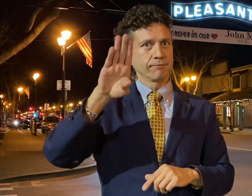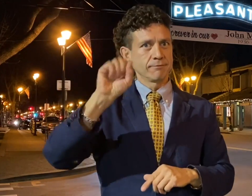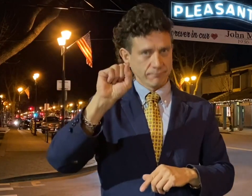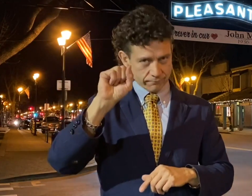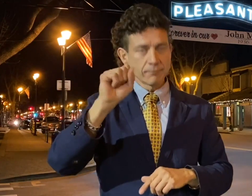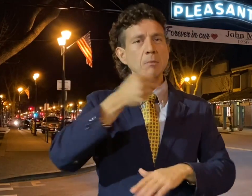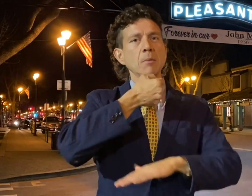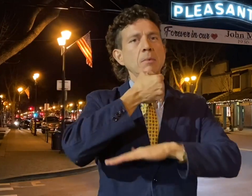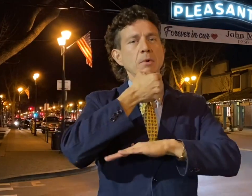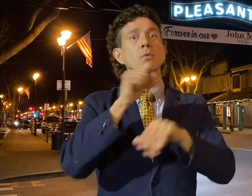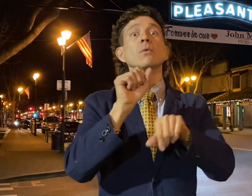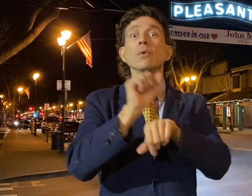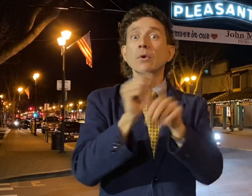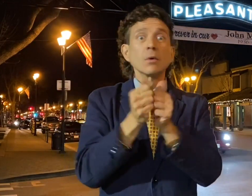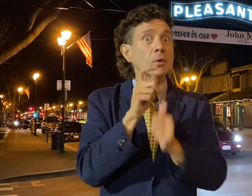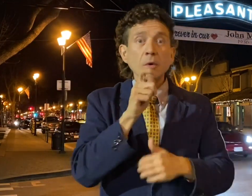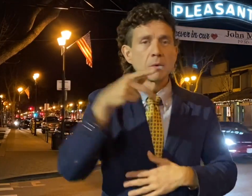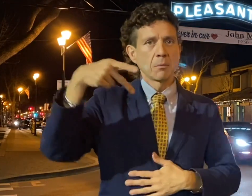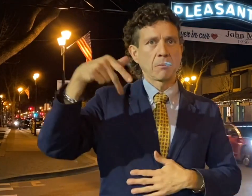alongside Pat Summerall.